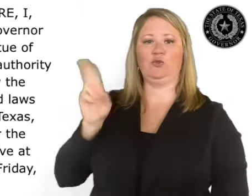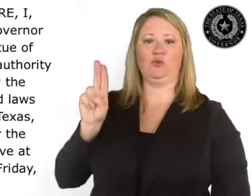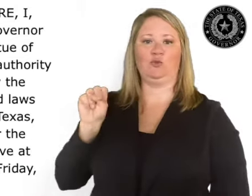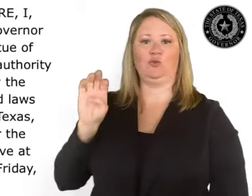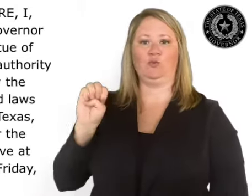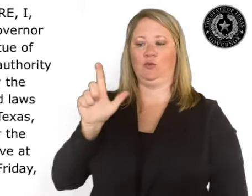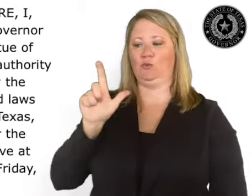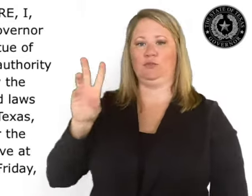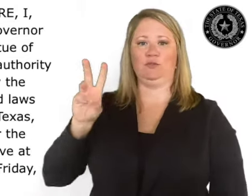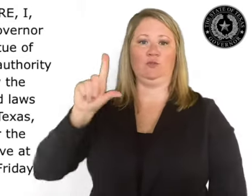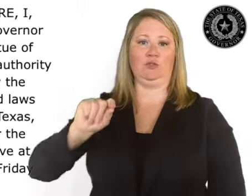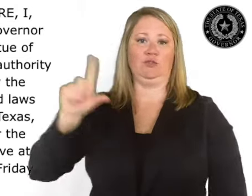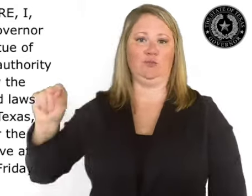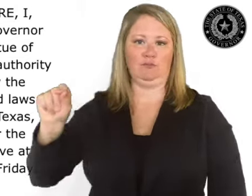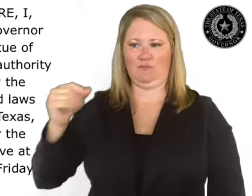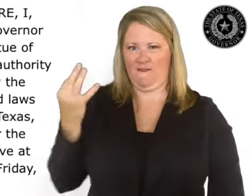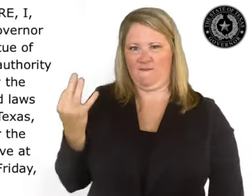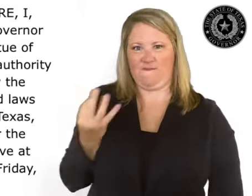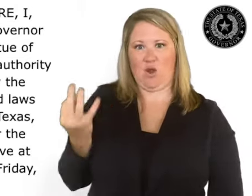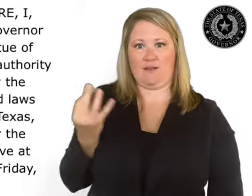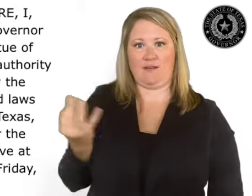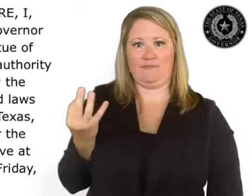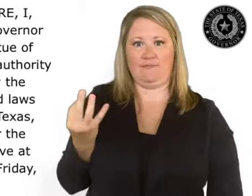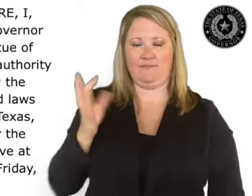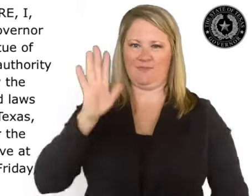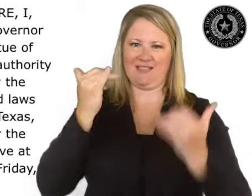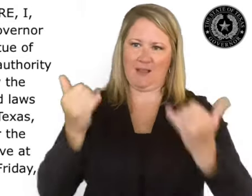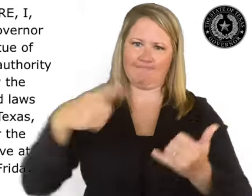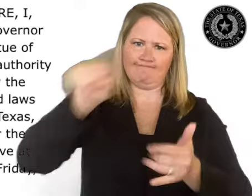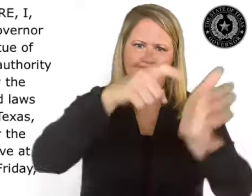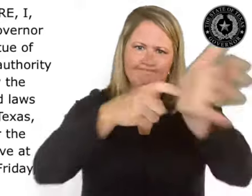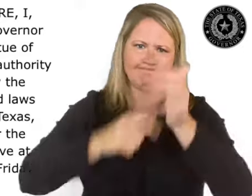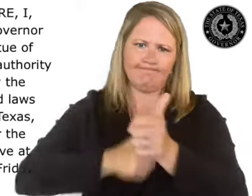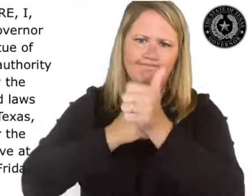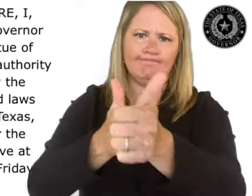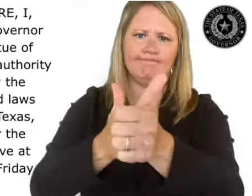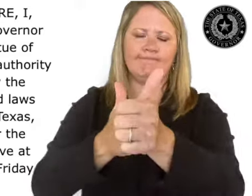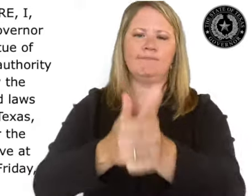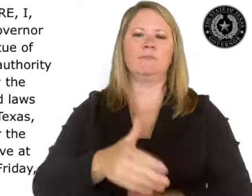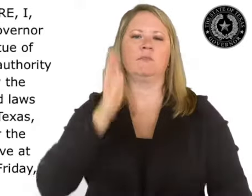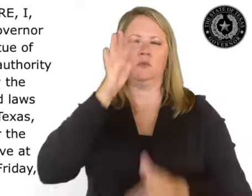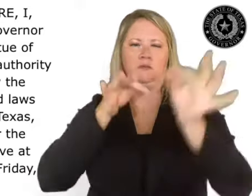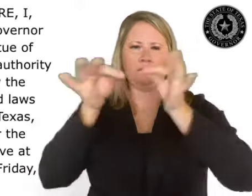1159 p.m. on Friday, June 26, 2020.